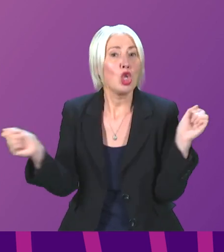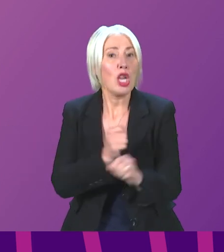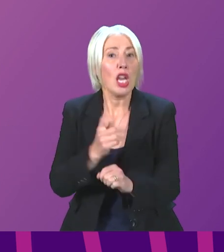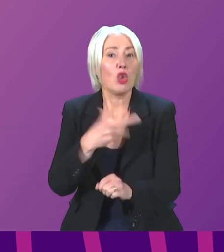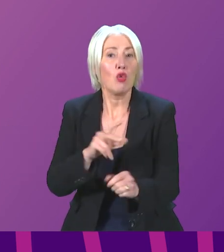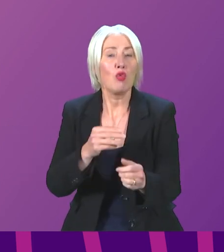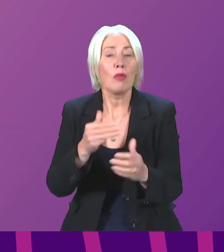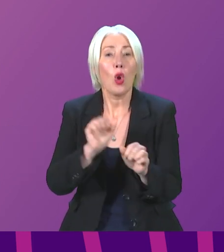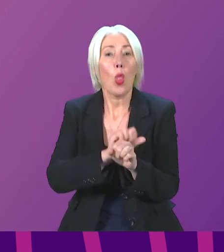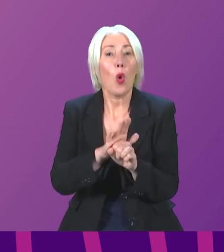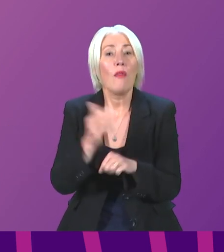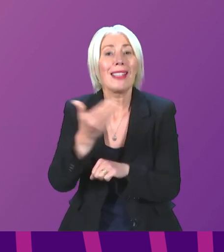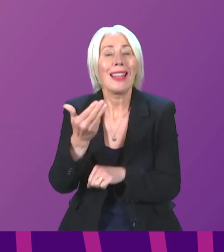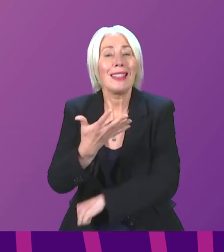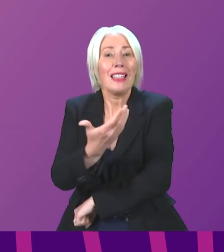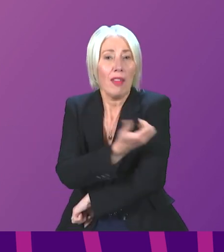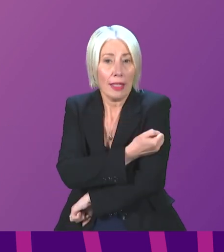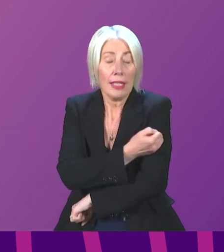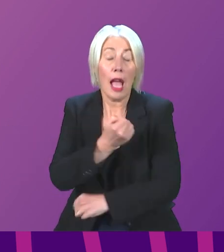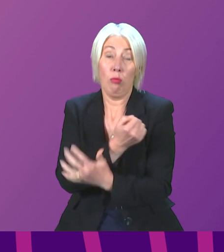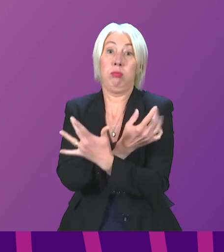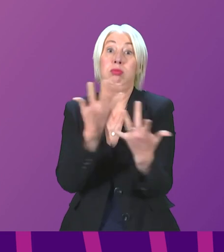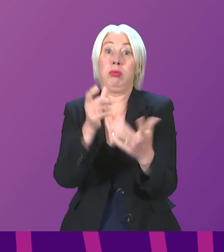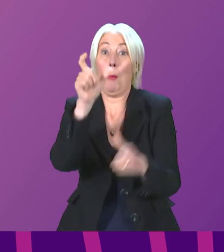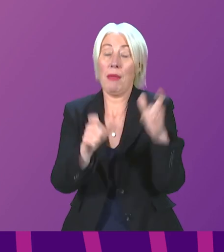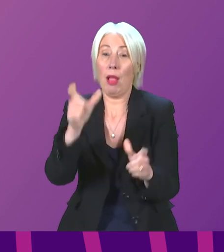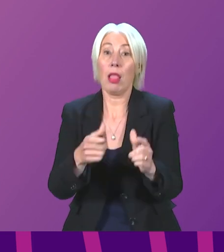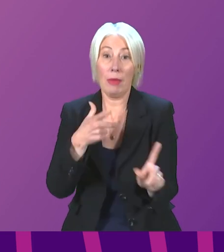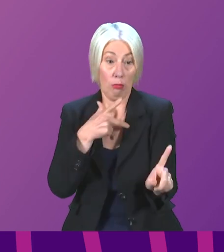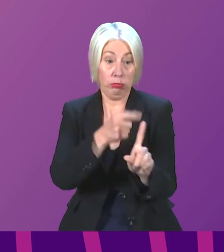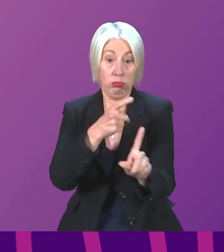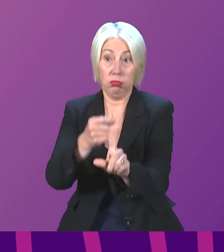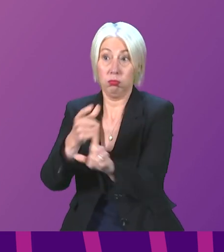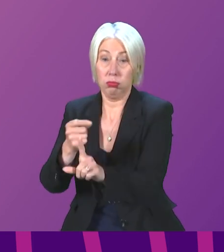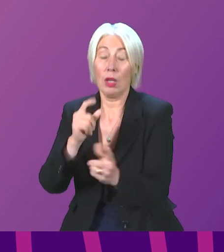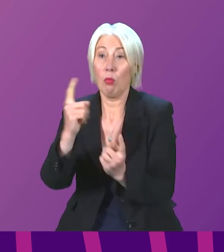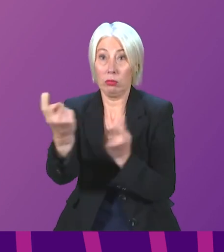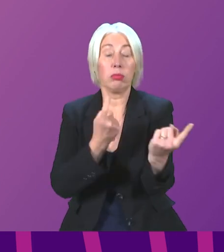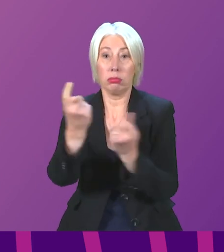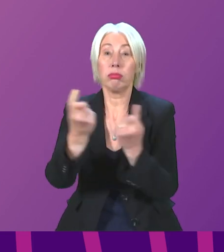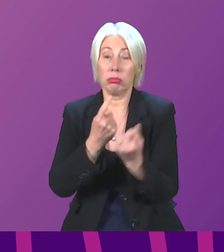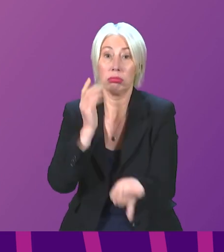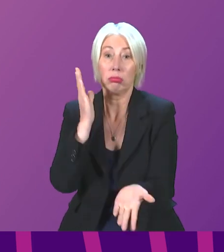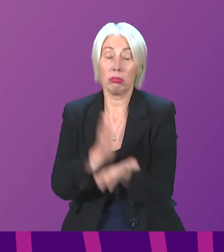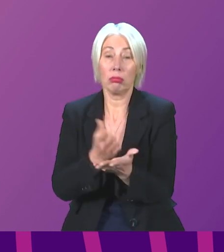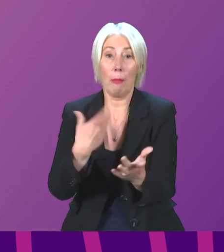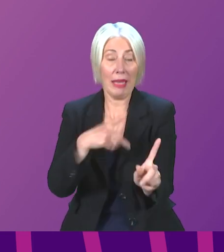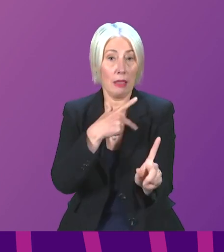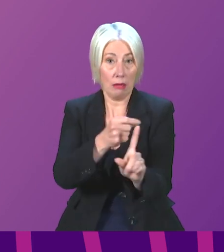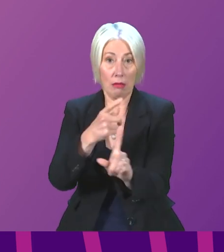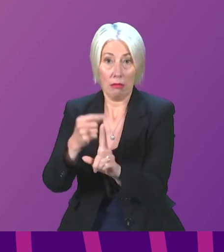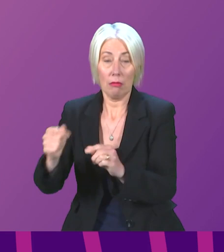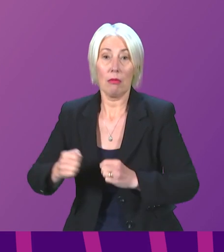vaccination and high levels of uptake amongst the Scottish public who have come forward to receive it and the